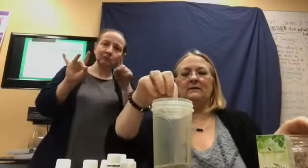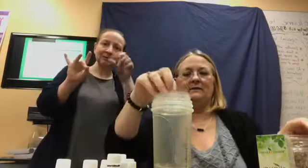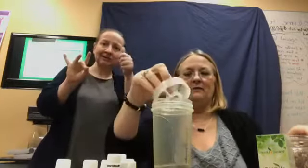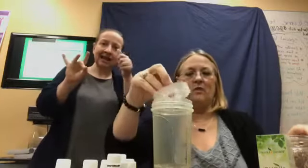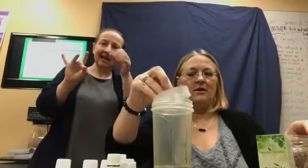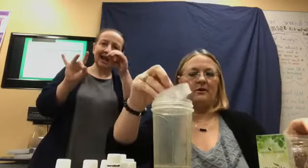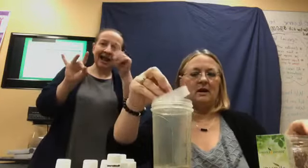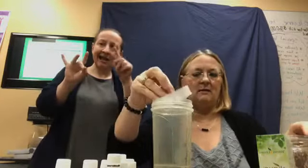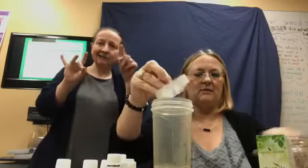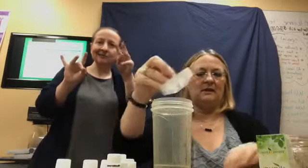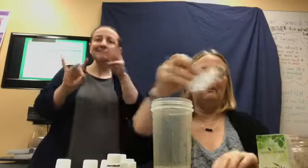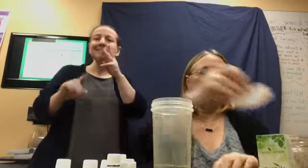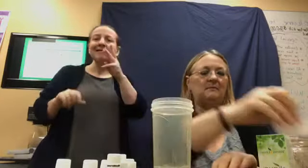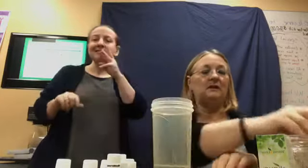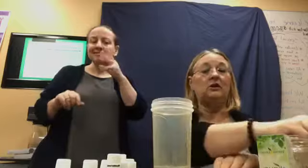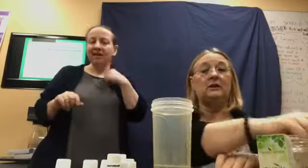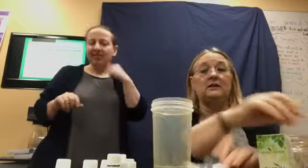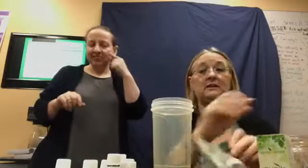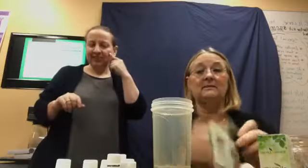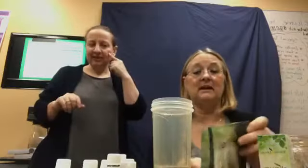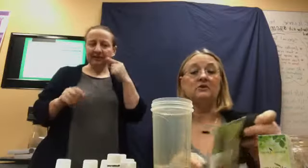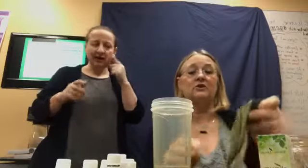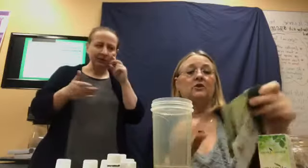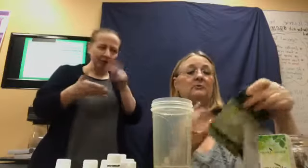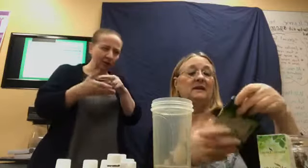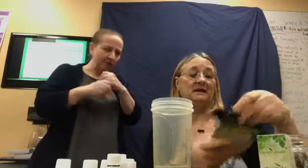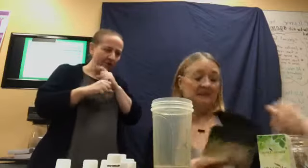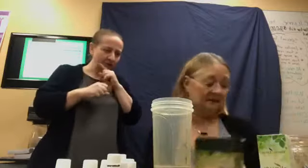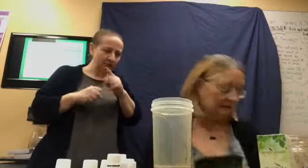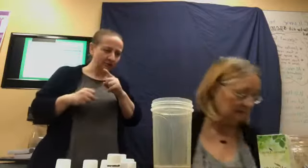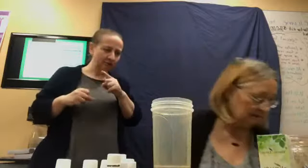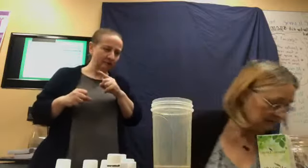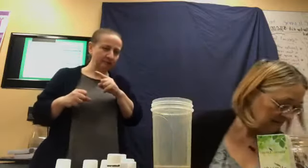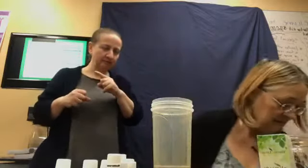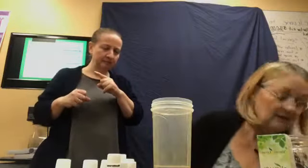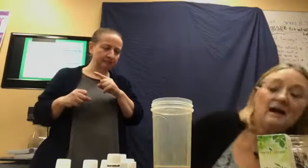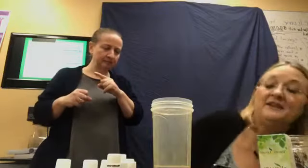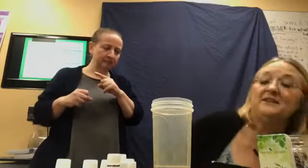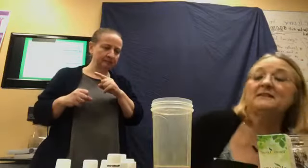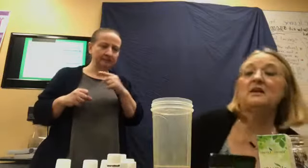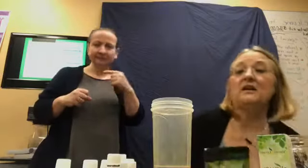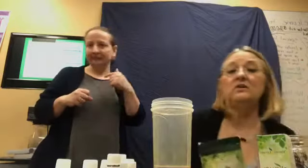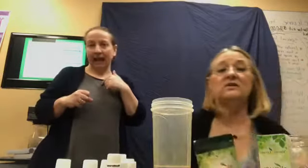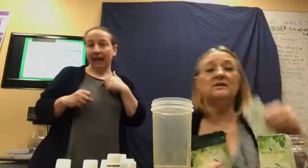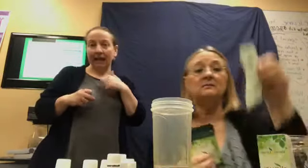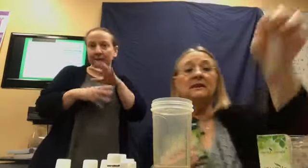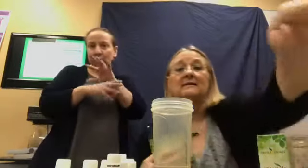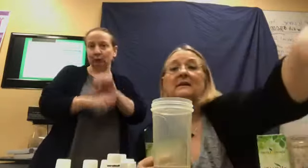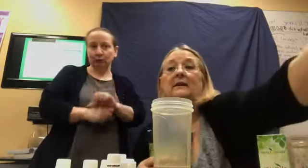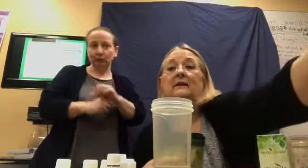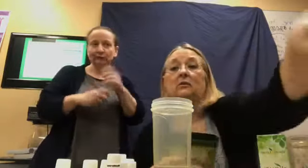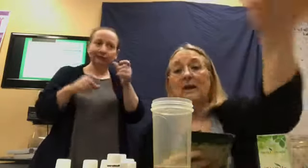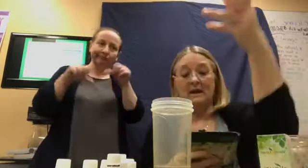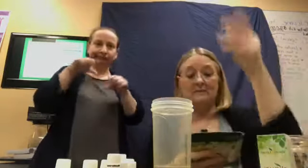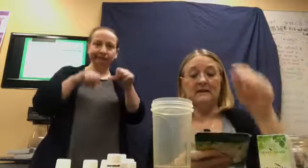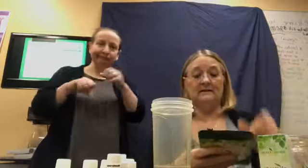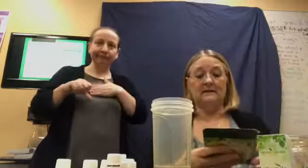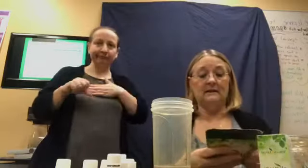of water, I believe. Let me look and just make sure because I just got used to mixing it the way I mix it.